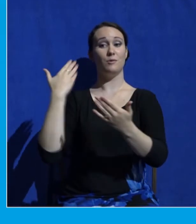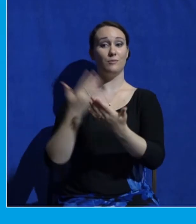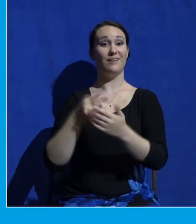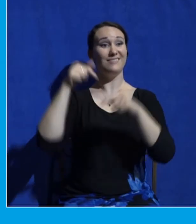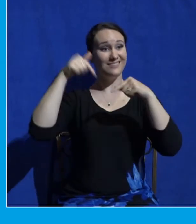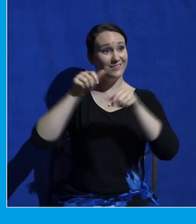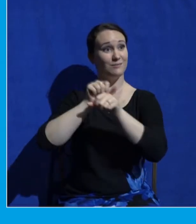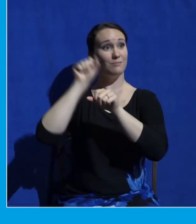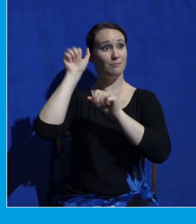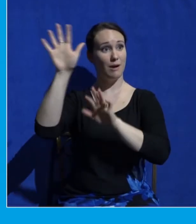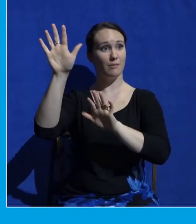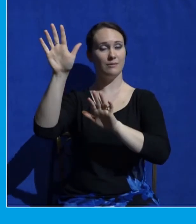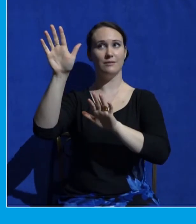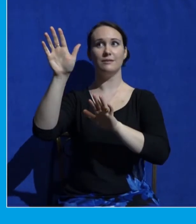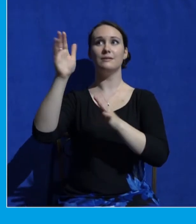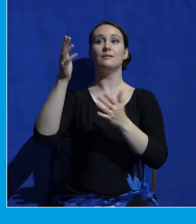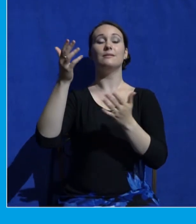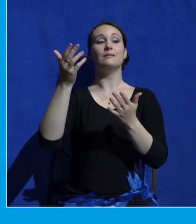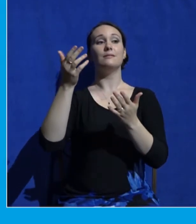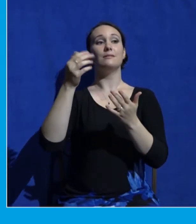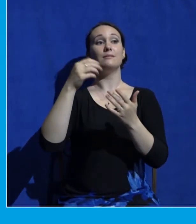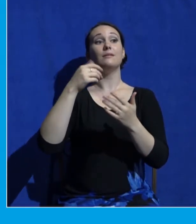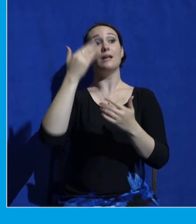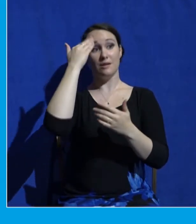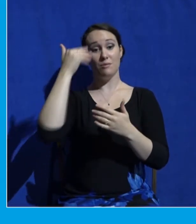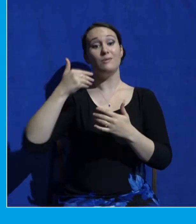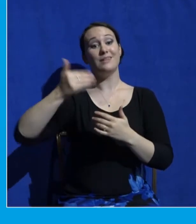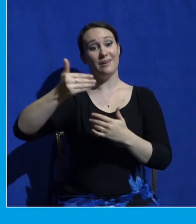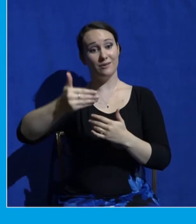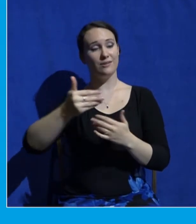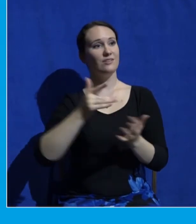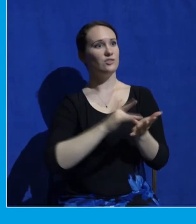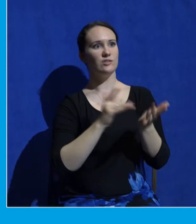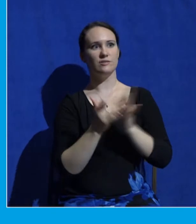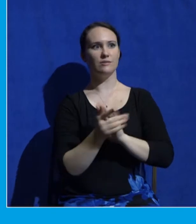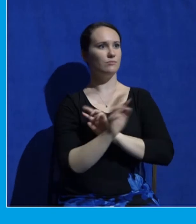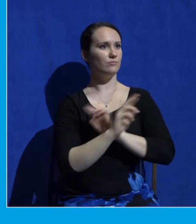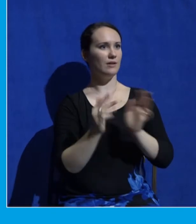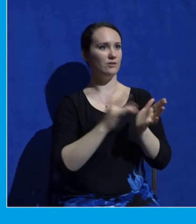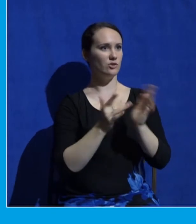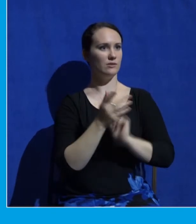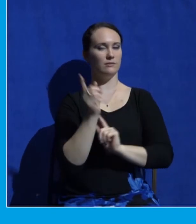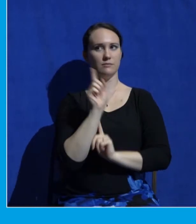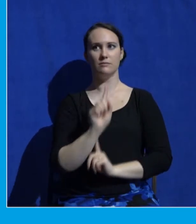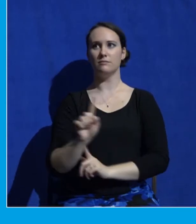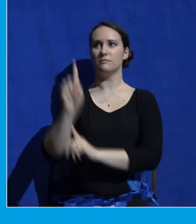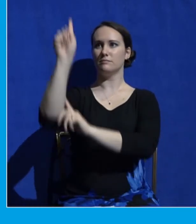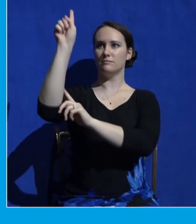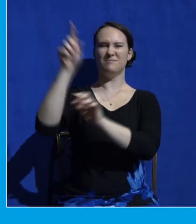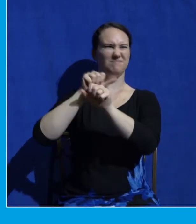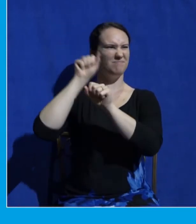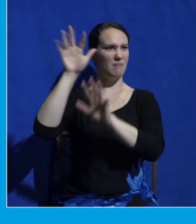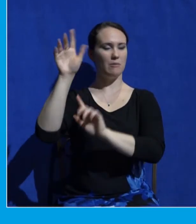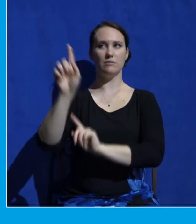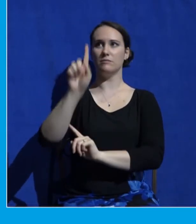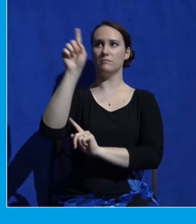my only son whom I love. And he will be the sacrifice for your